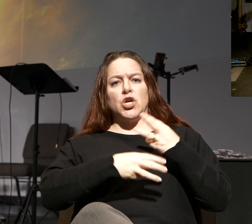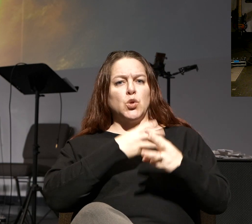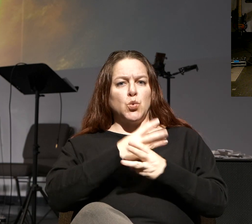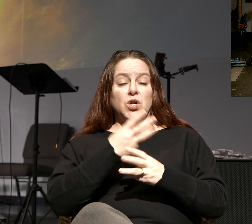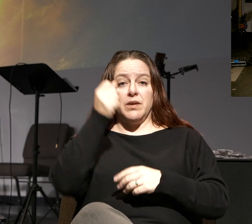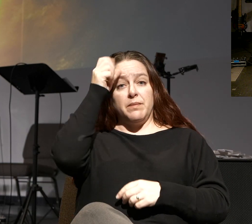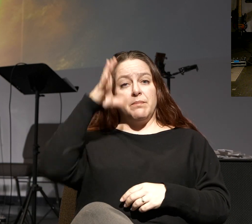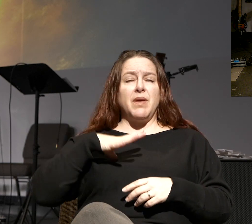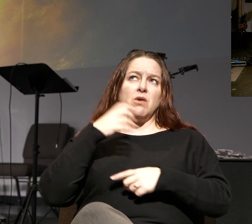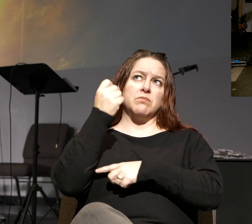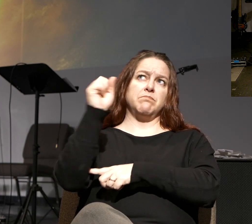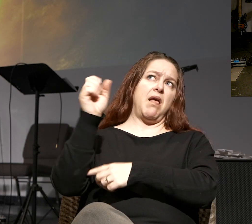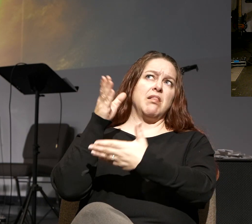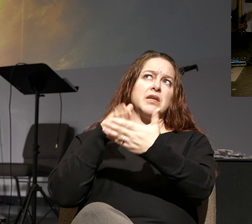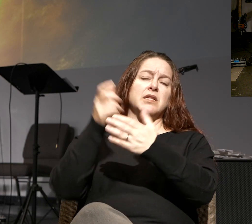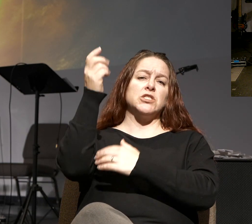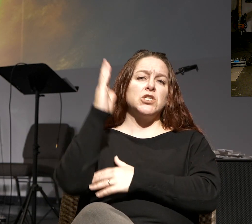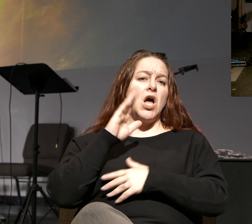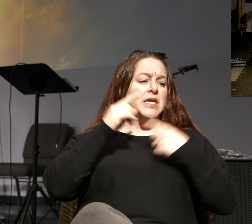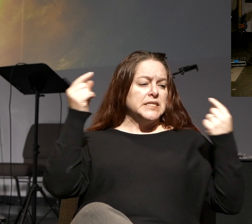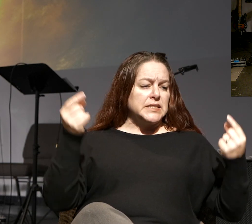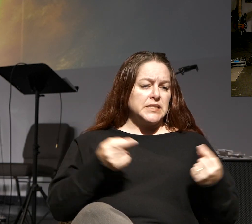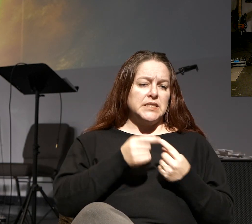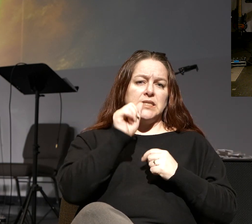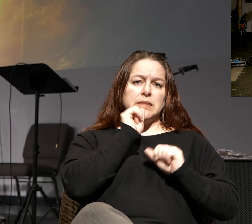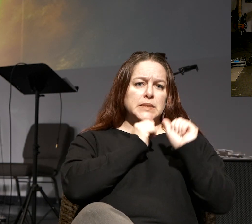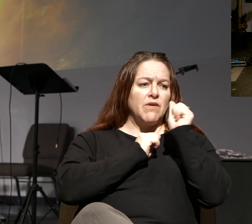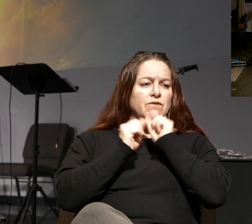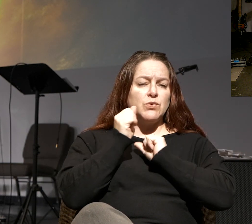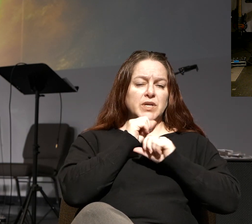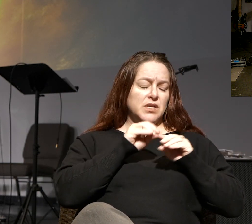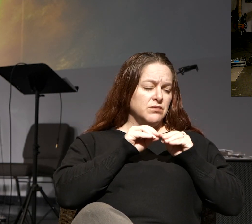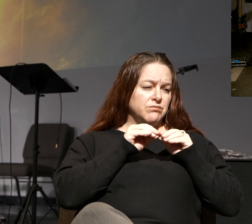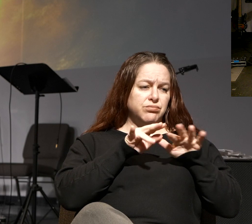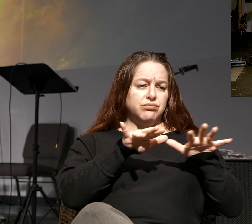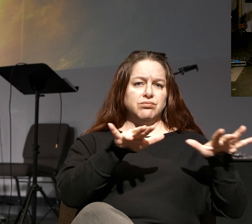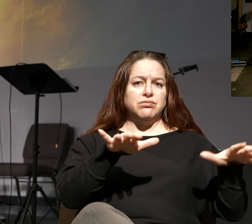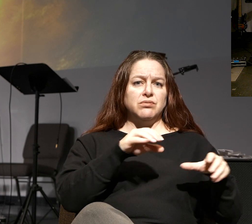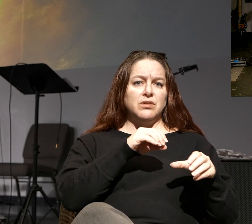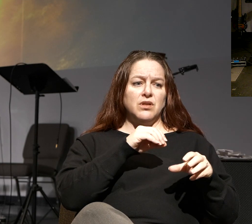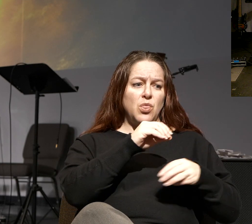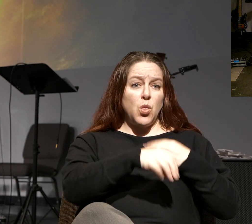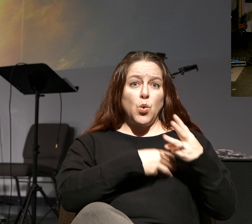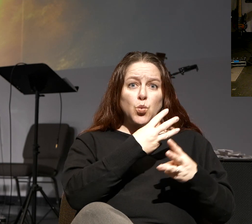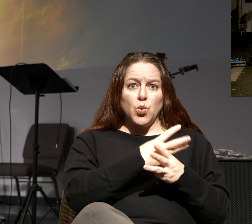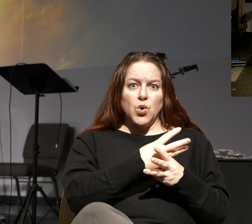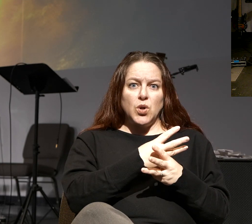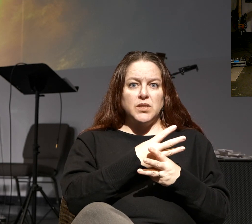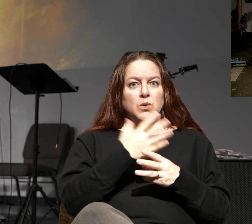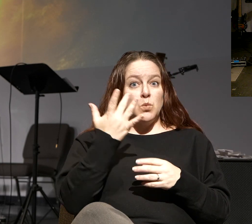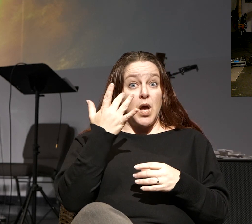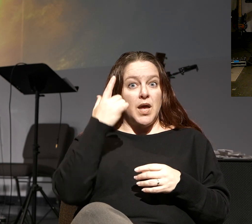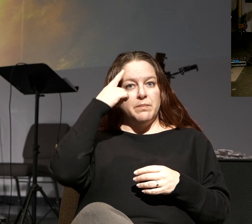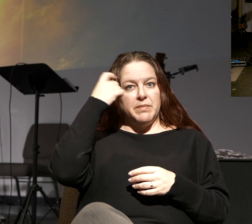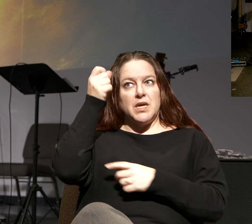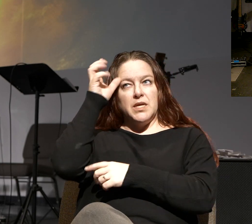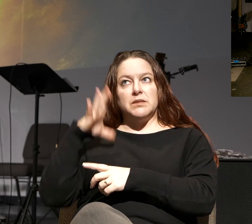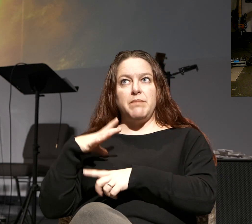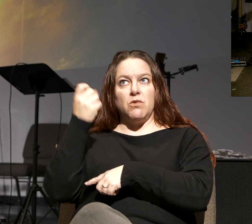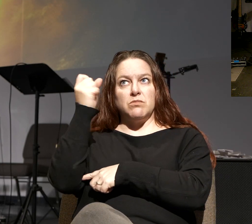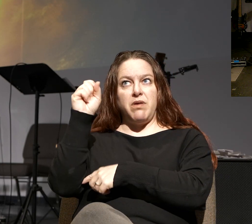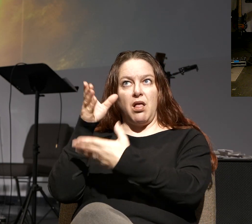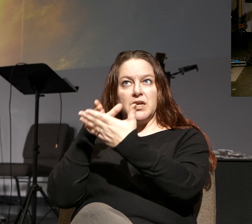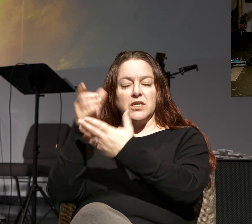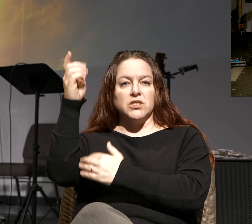rebelled against God. All the sin and suffering that's prevalent in our current world is symptomatic of man's rebellion against God.